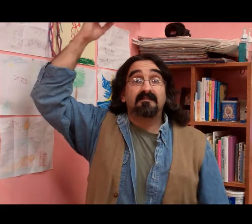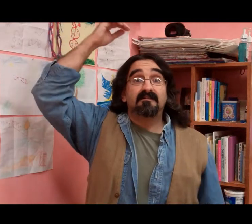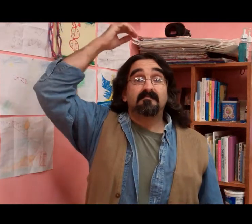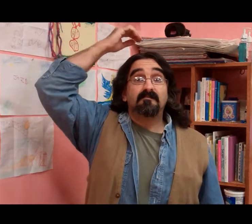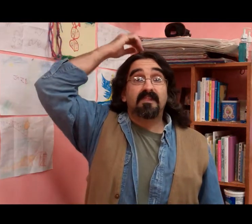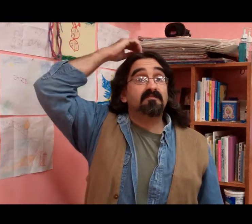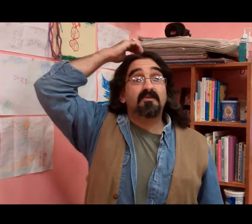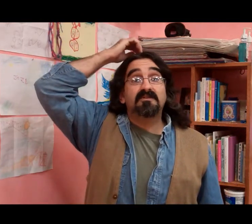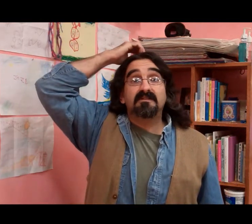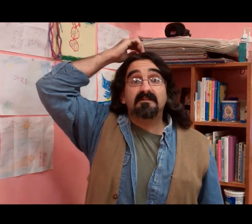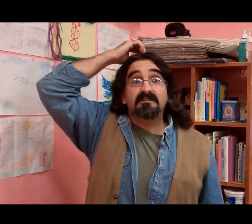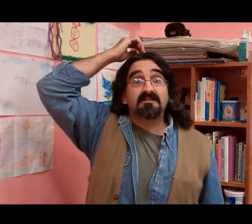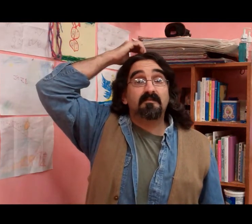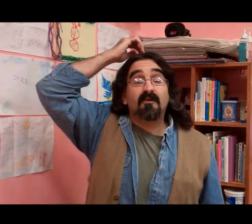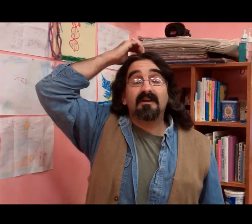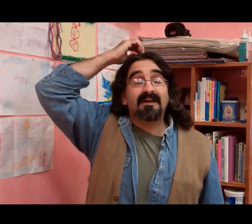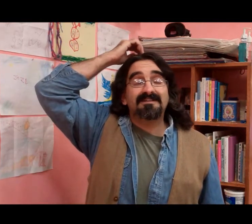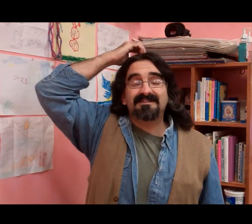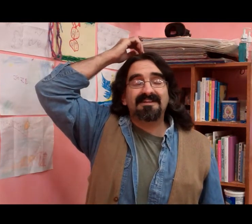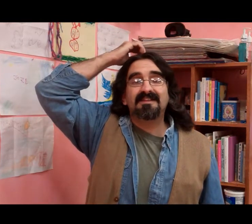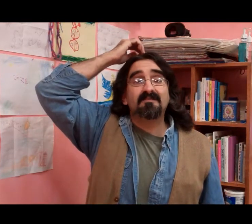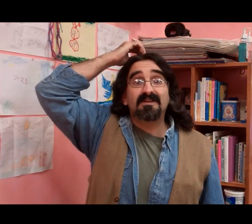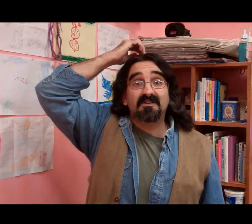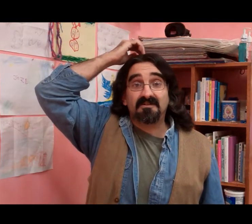That person is the one I see in the mirror.